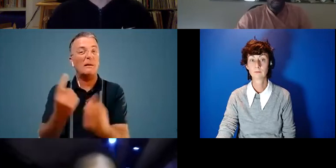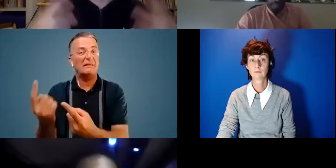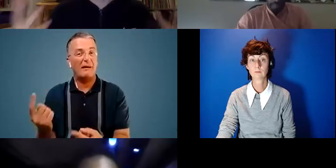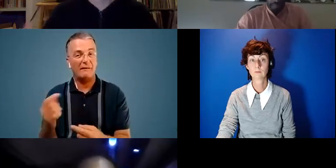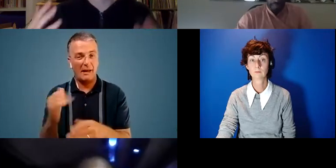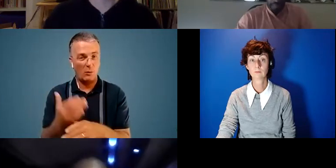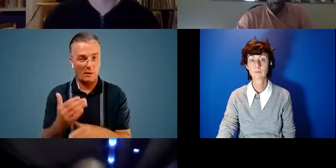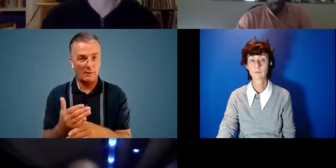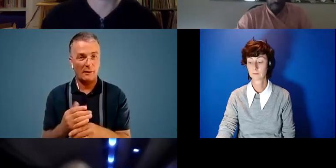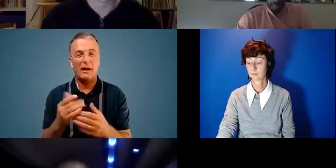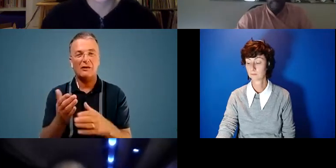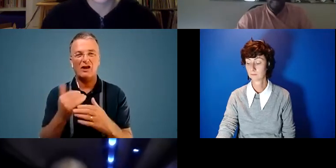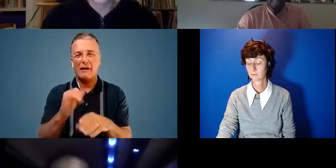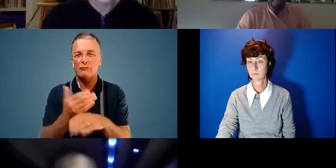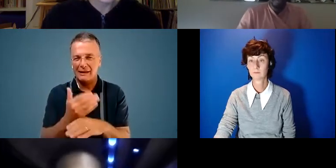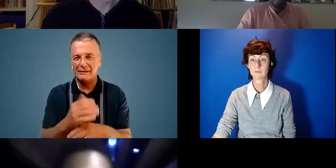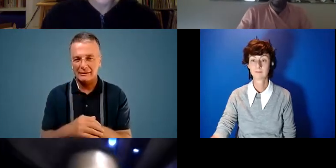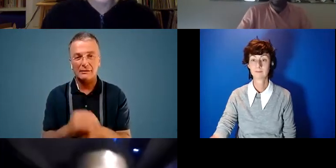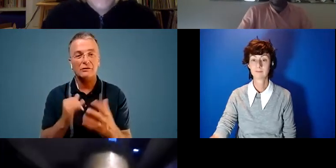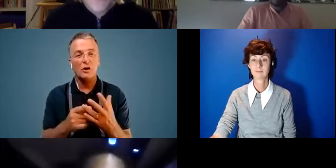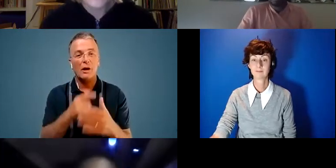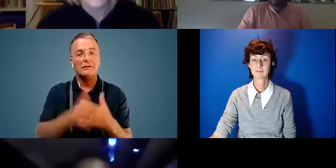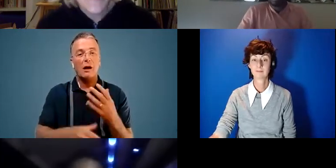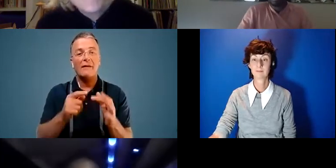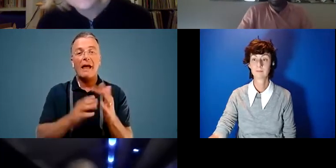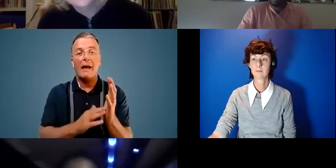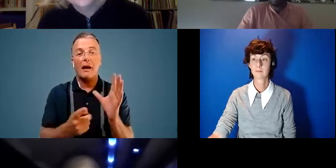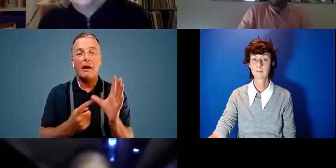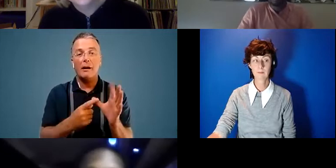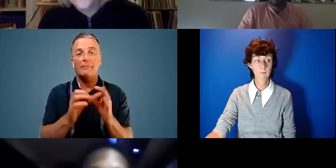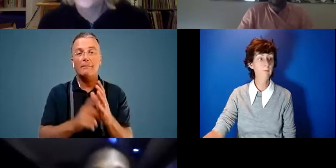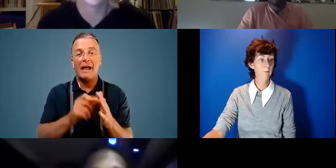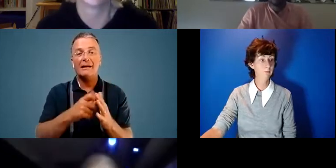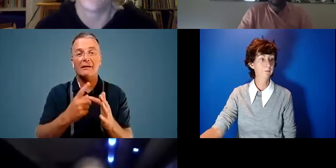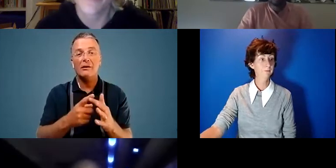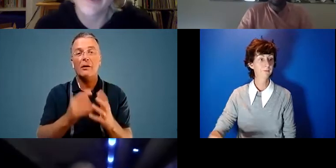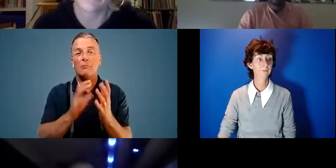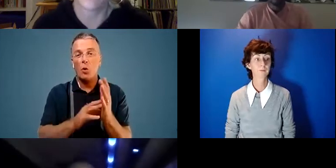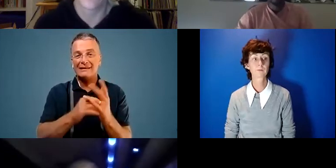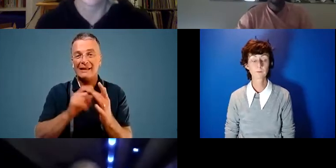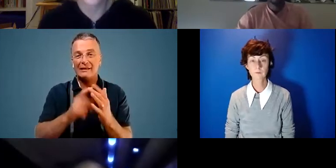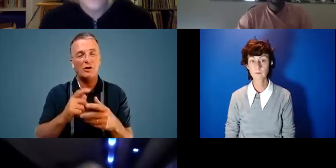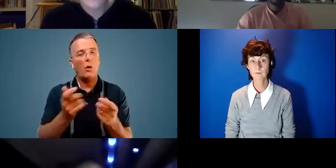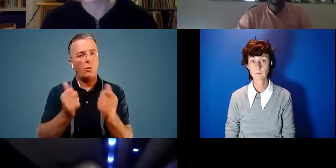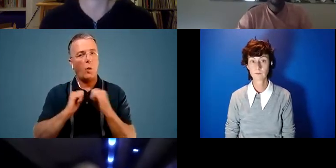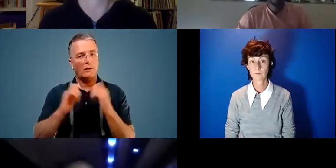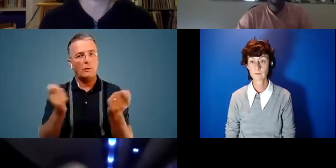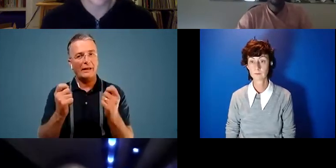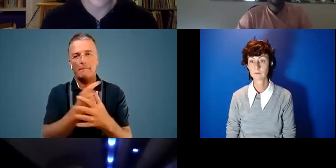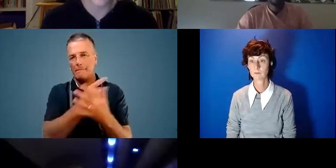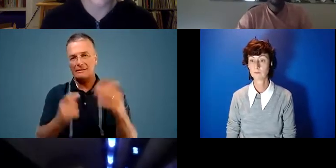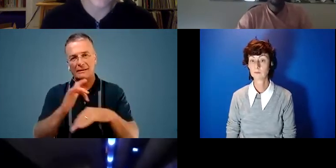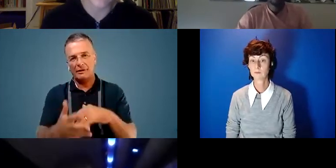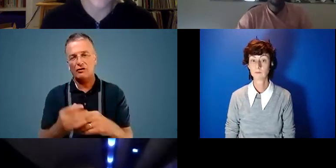their work and share a bit about their practice. So I'm going to start with Emma. Emma Blake-Morsey is an award-winning multidisciplinary producer, non